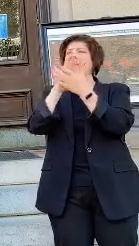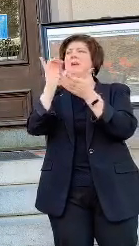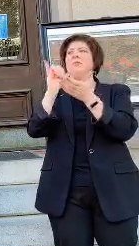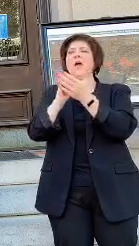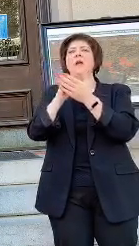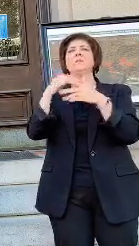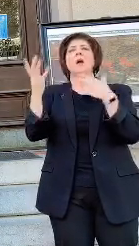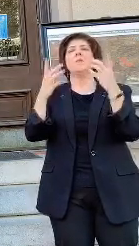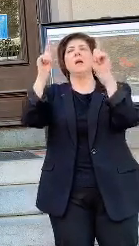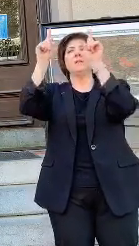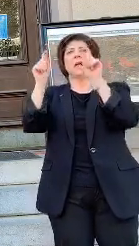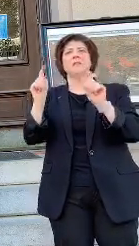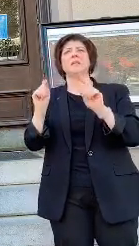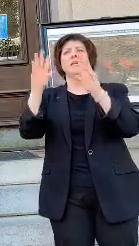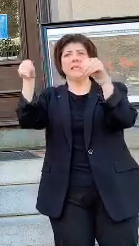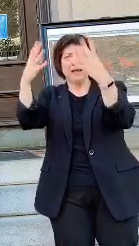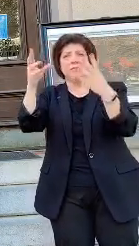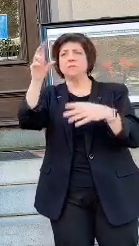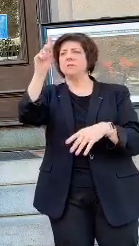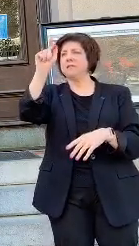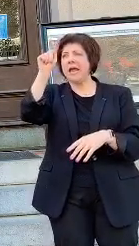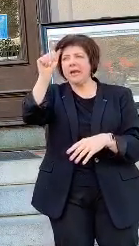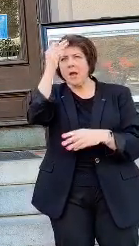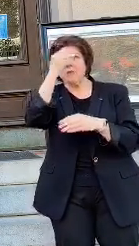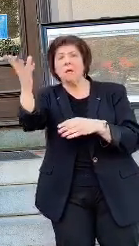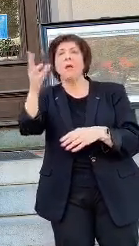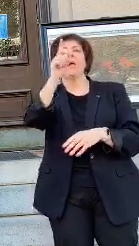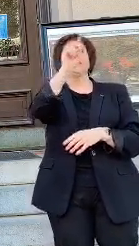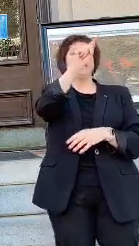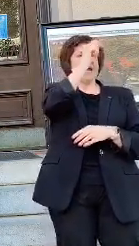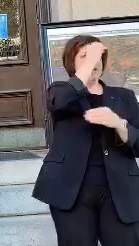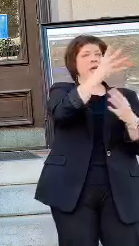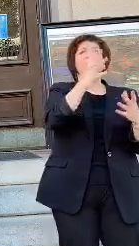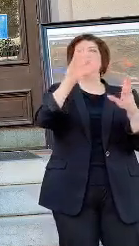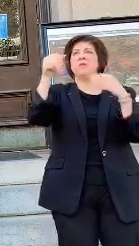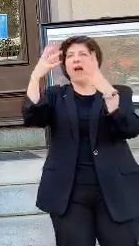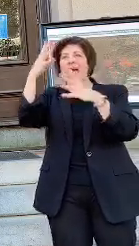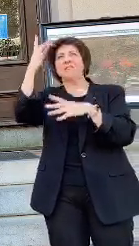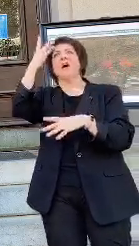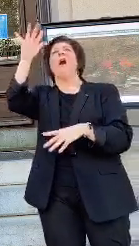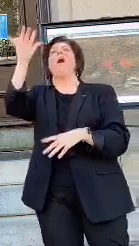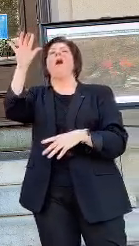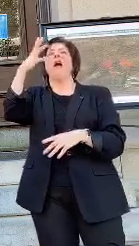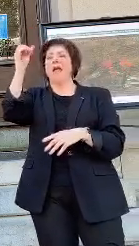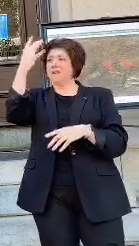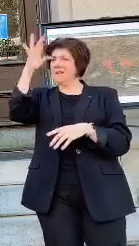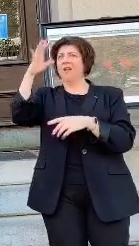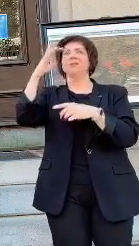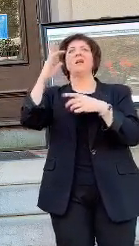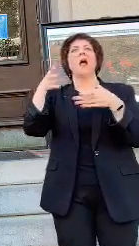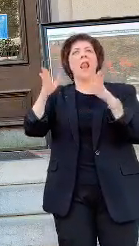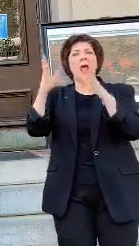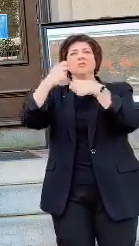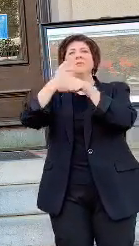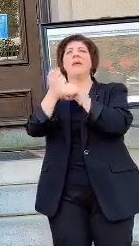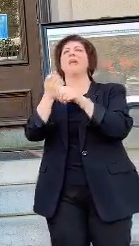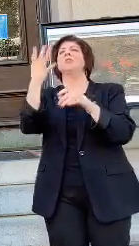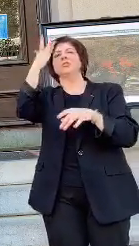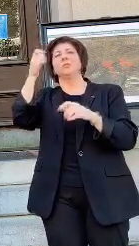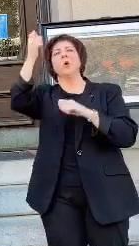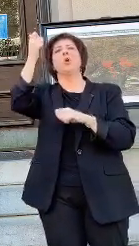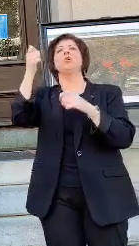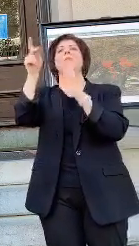testing gives you data, that data gives you intelligence, that intelligence allows you to make even smarter policy